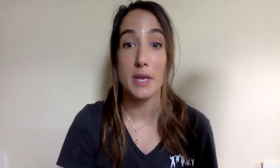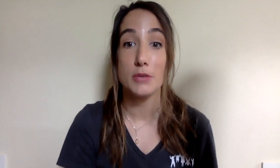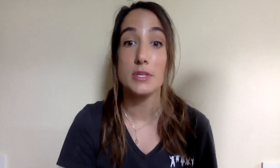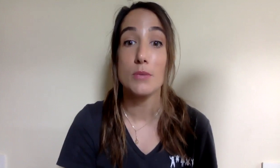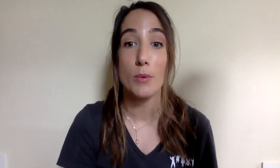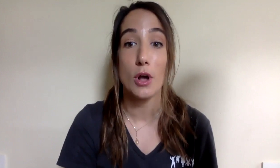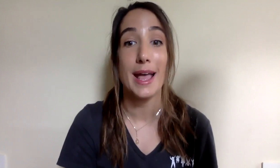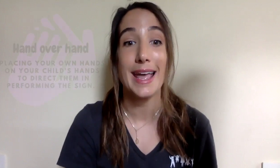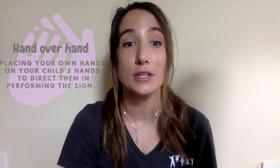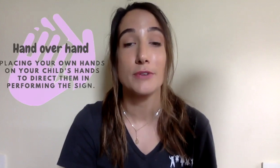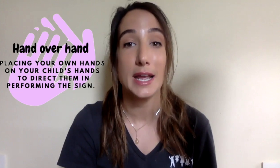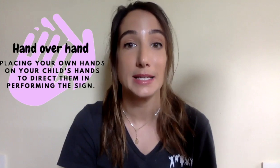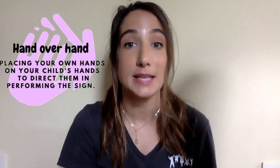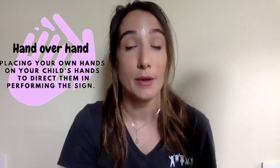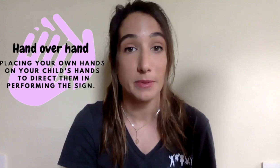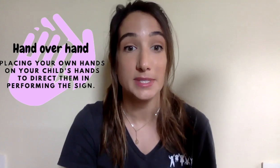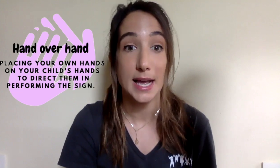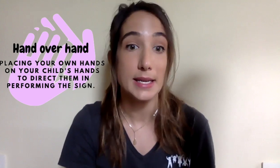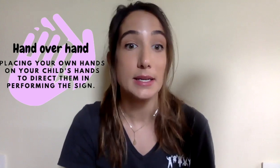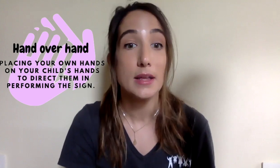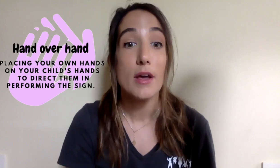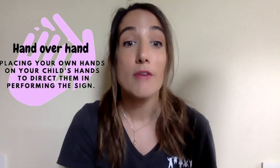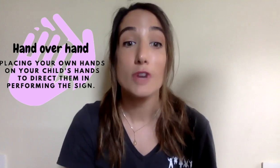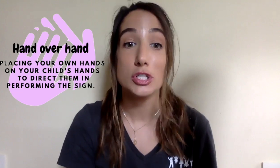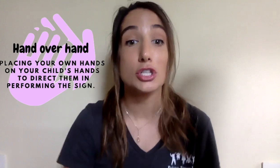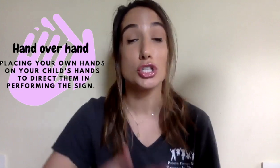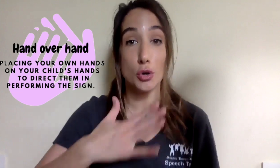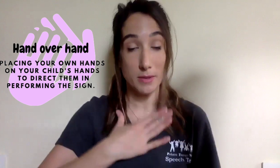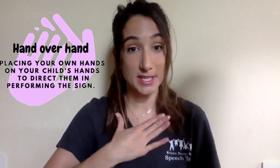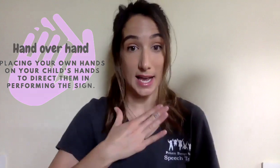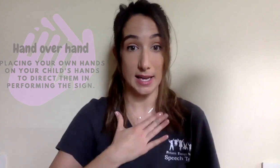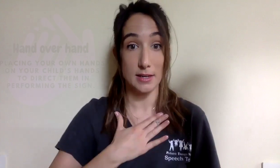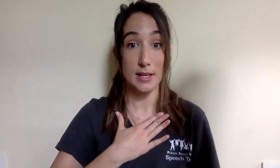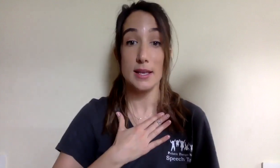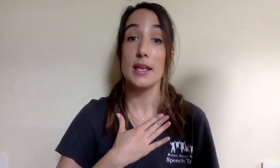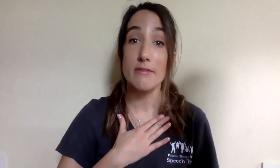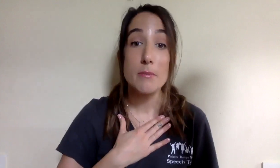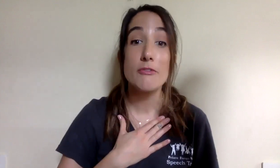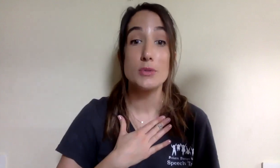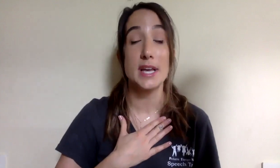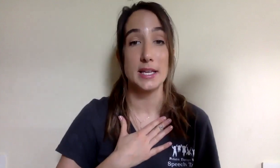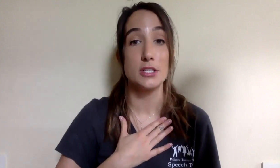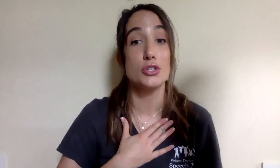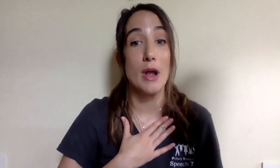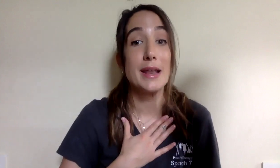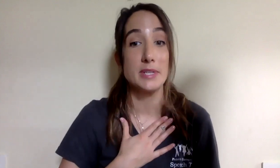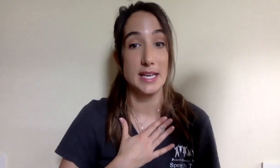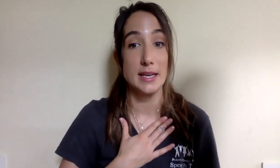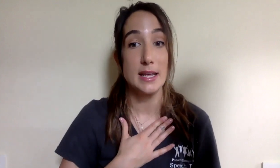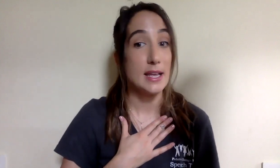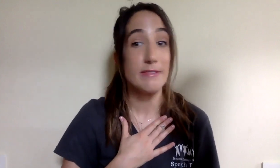using what we call hand over hand to help them sign. First, show them the sign. Give them a few seconds to try to imitate. If